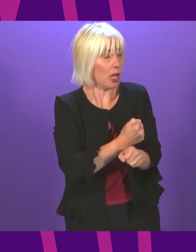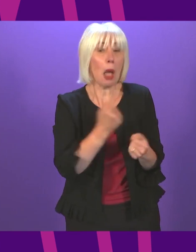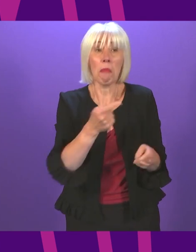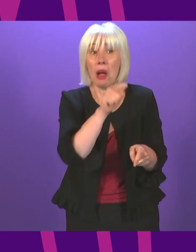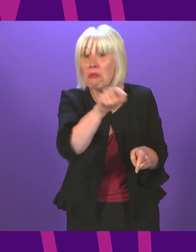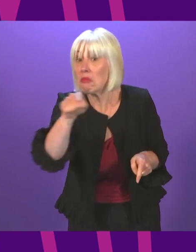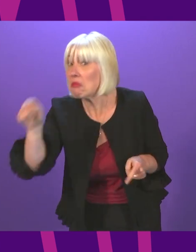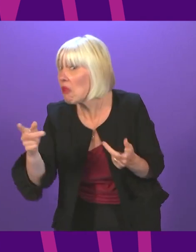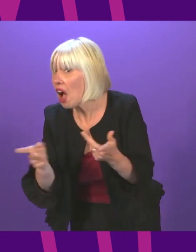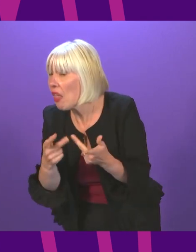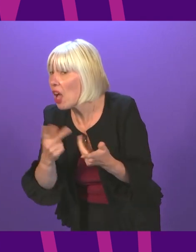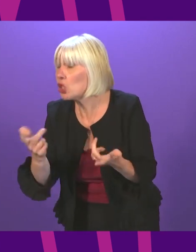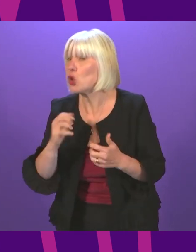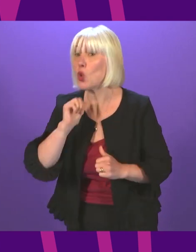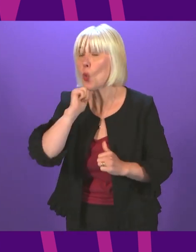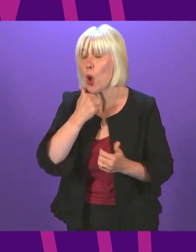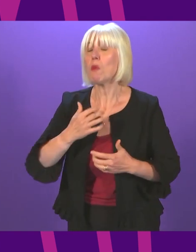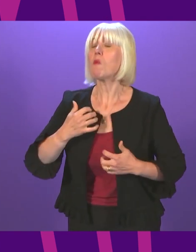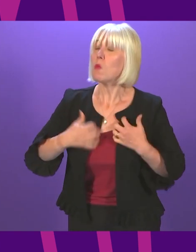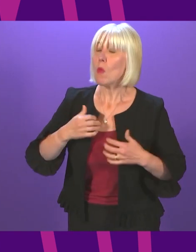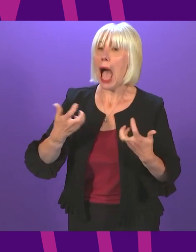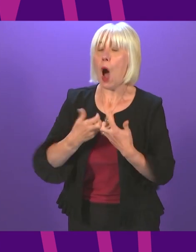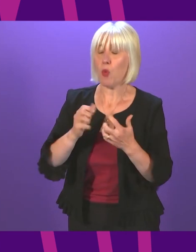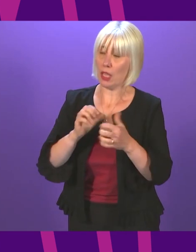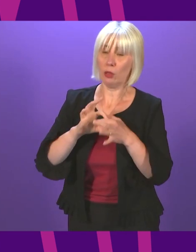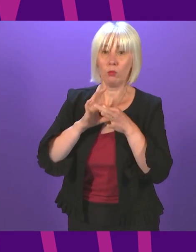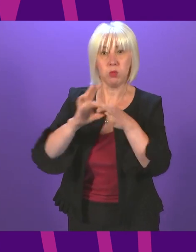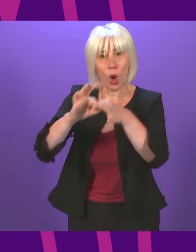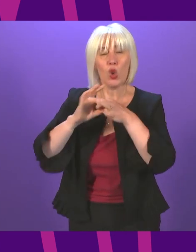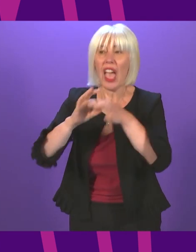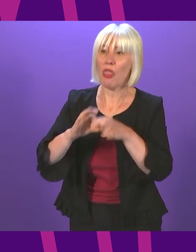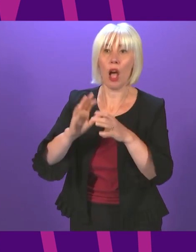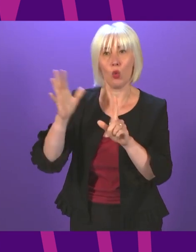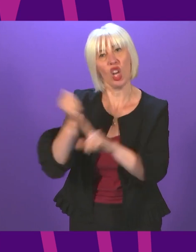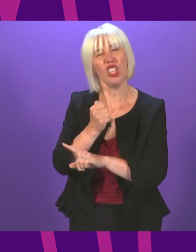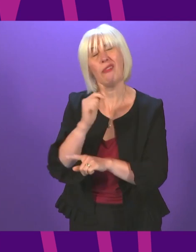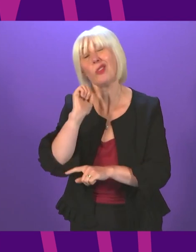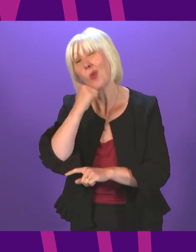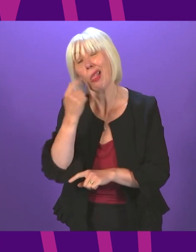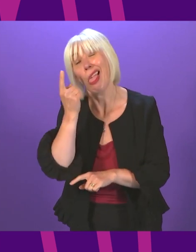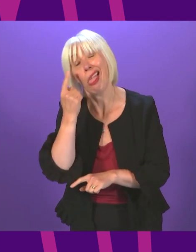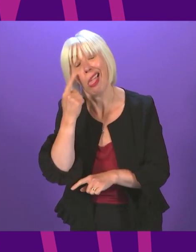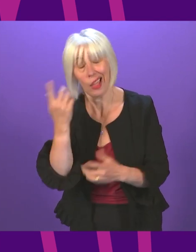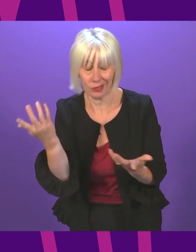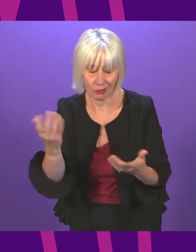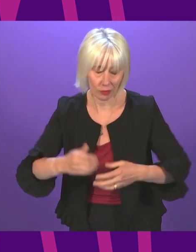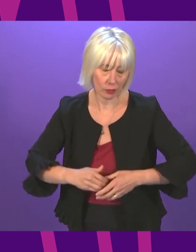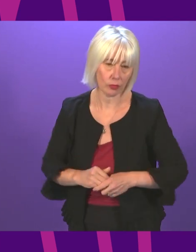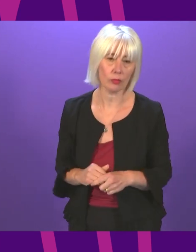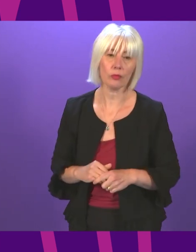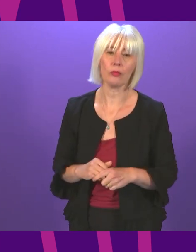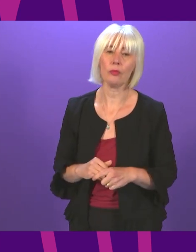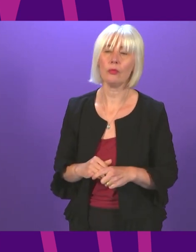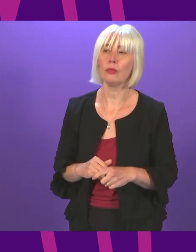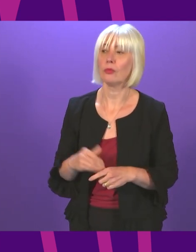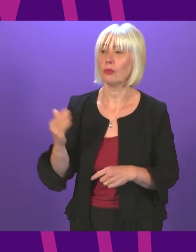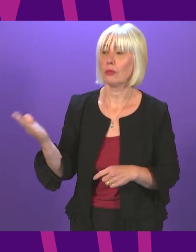else is willing to work in that constructive way. Rona Mackay. Thank you, President and Officer. The agreement between